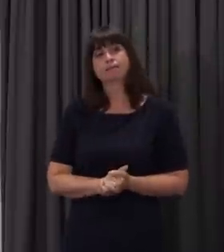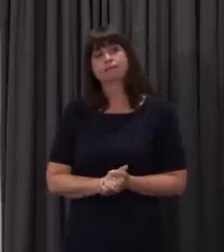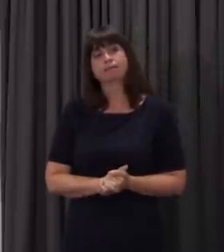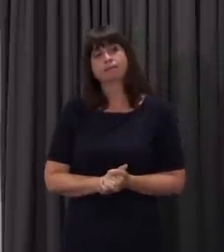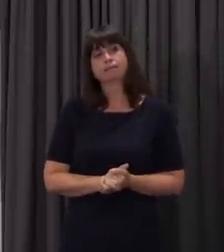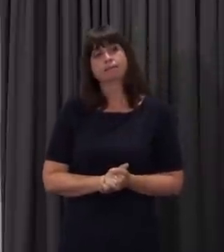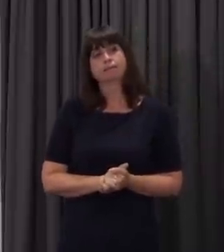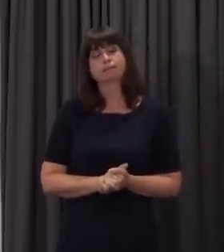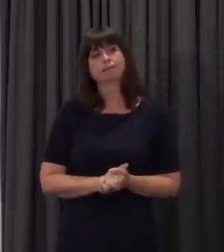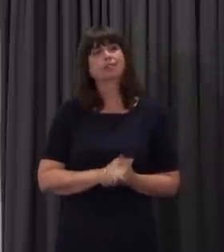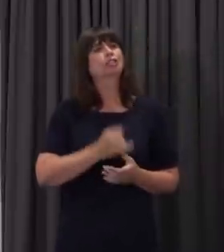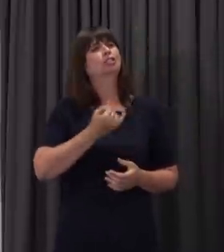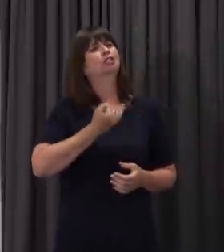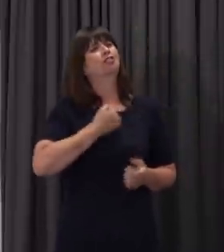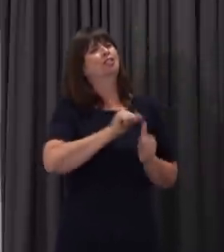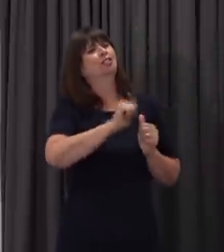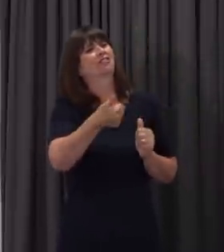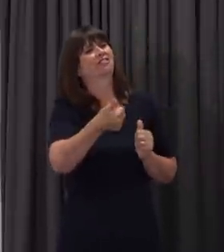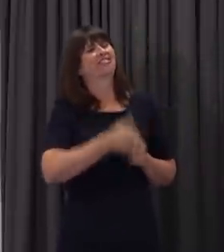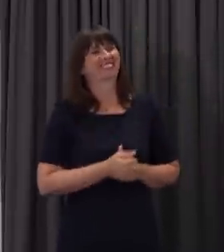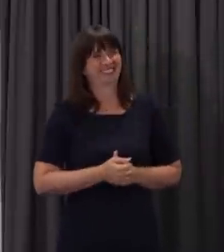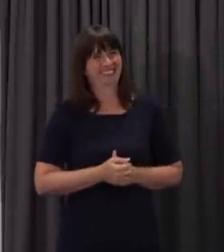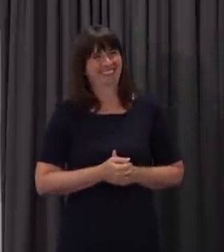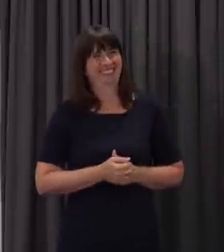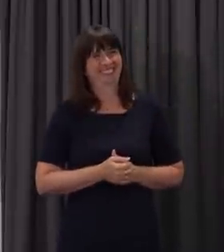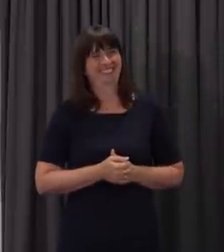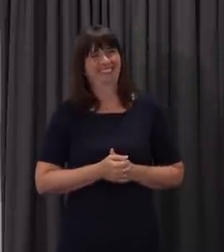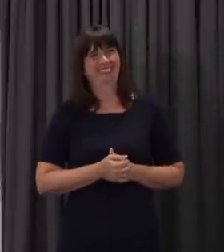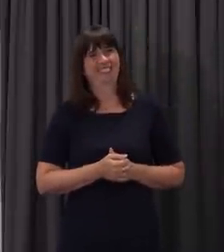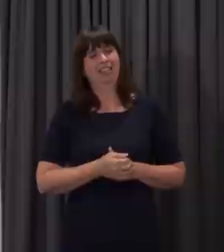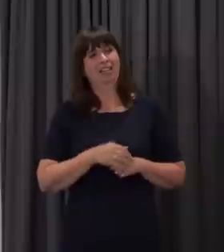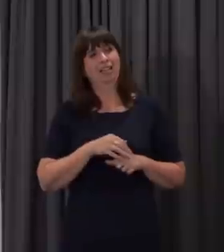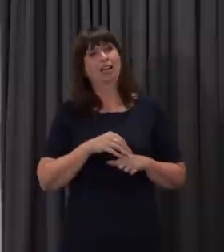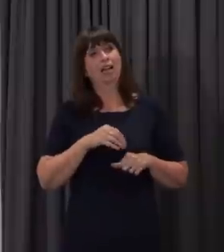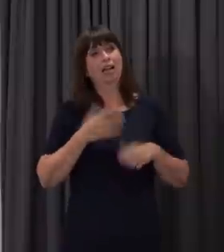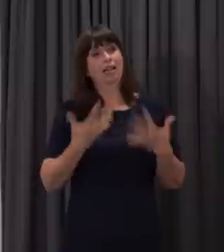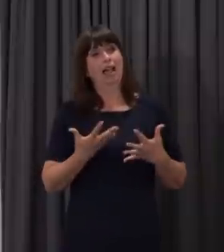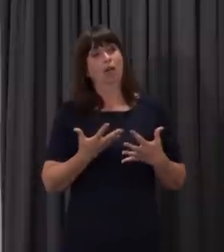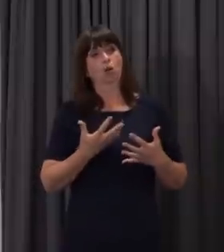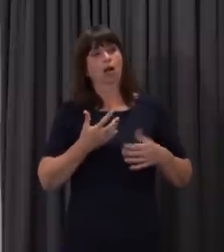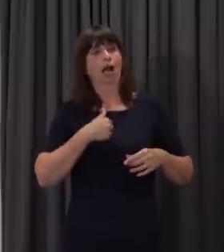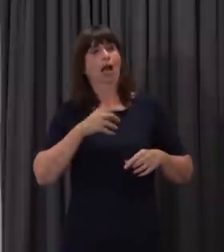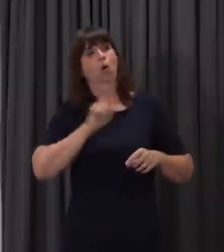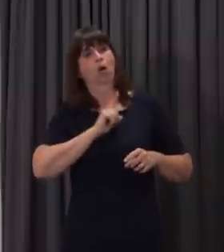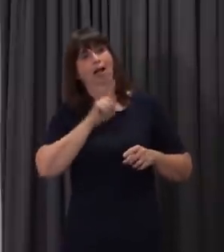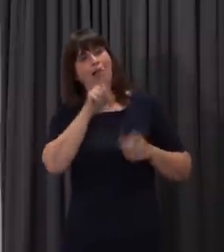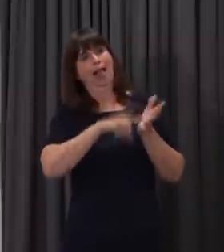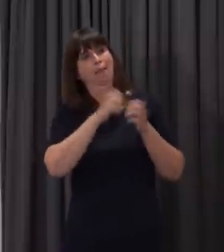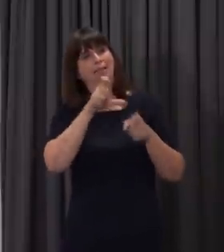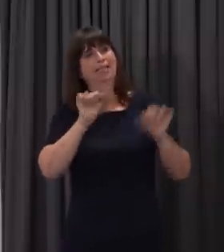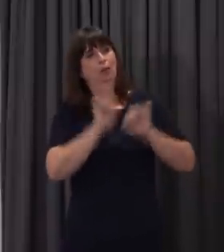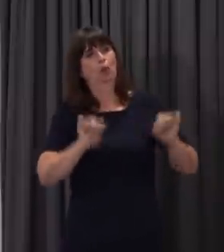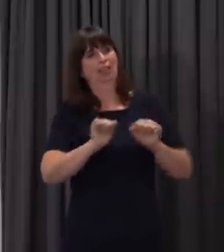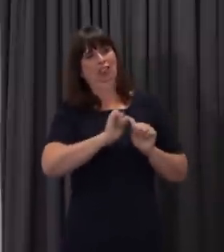Okay. Abbey, I'm sorry, we need to move on. I'll try and come back to you at this time at the end. Because I don't want to keep Dan Bevan at LBC